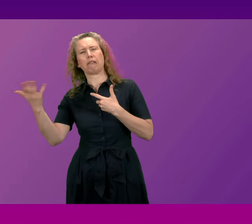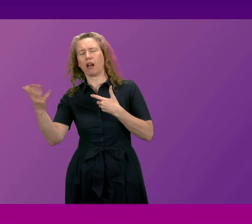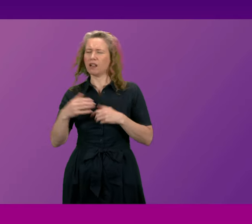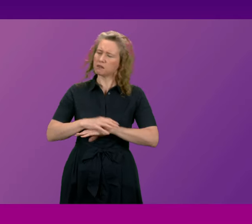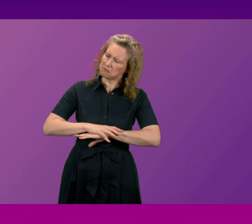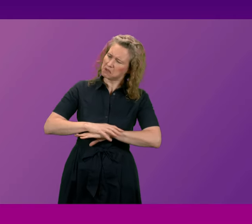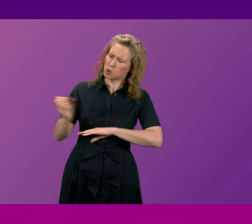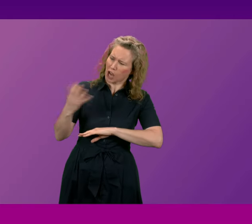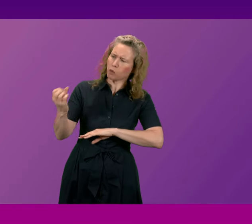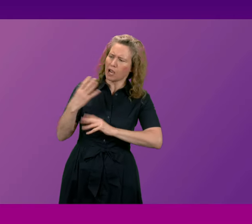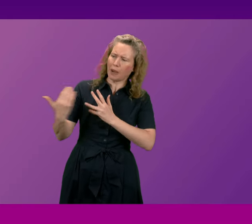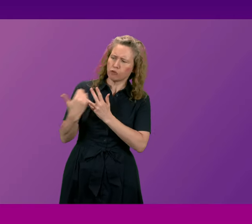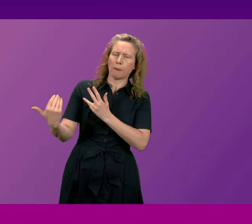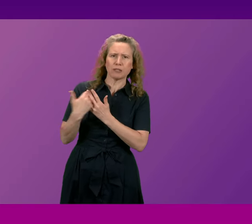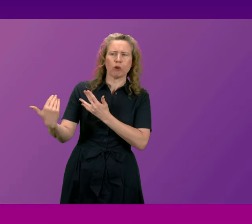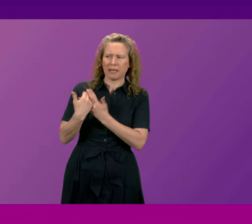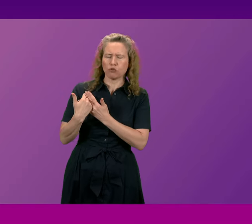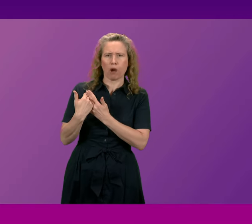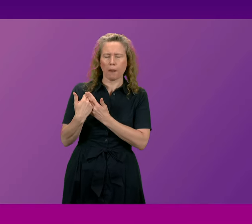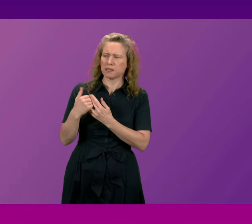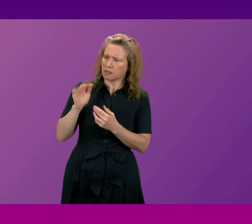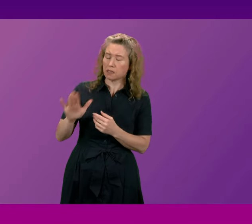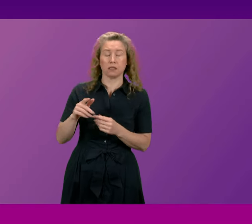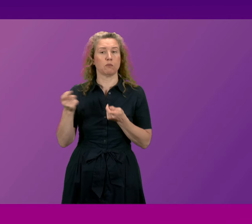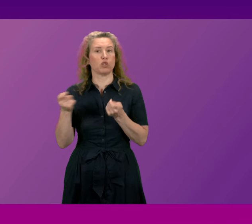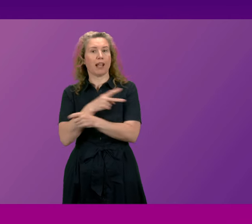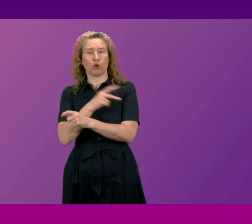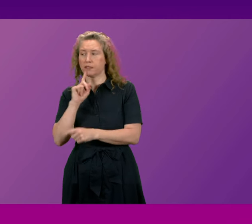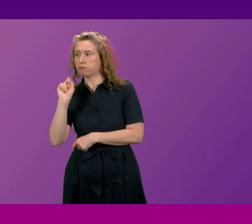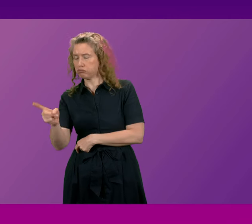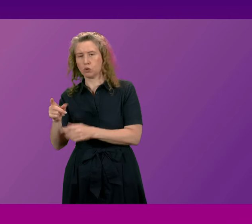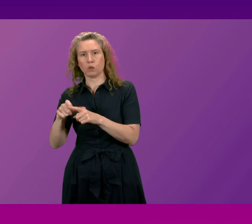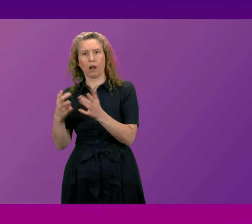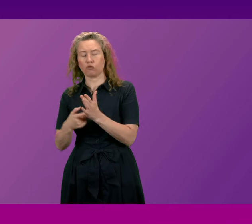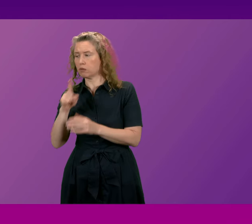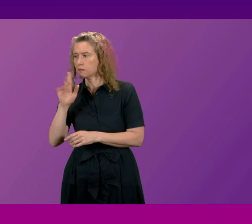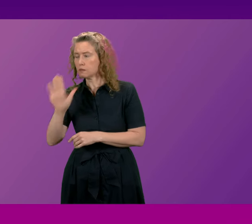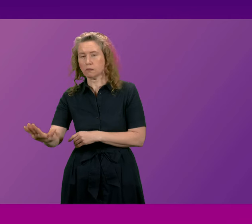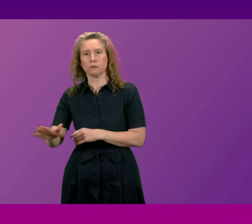shouts and interrupts at me and he says it's on my choices. Mr Ross.